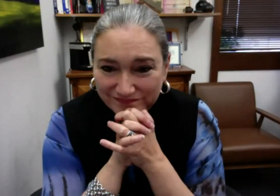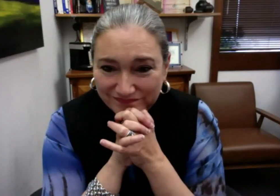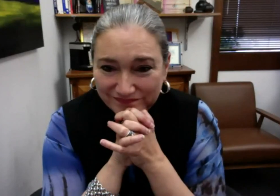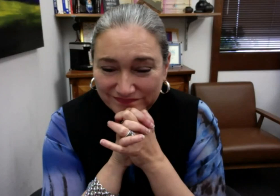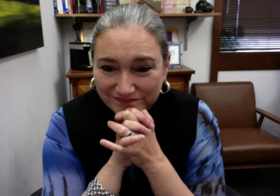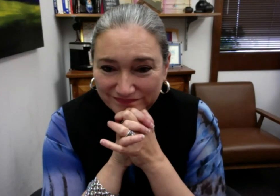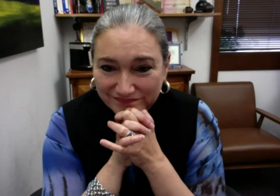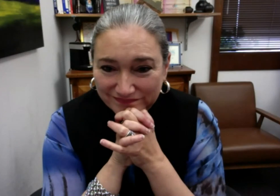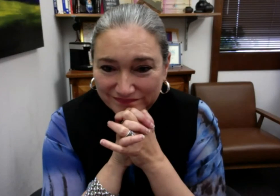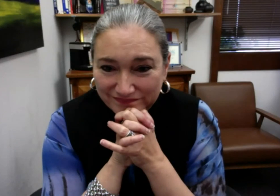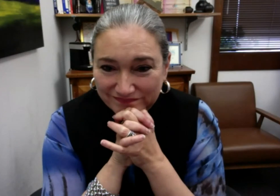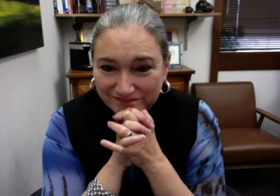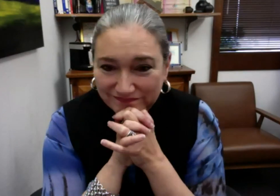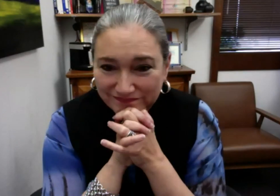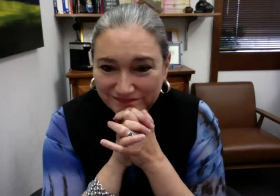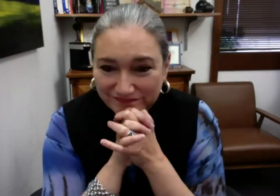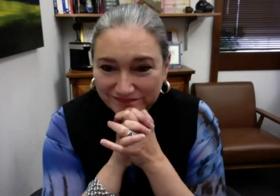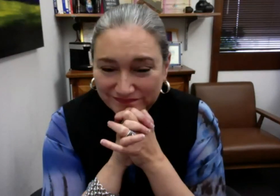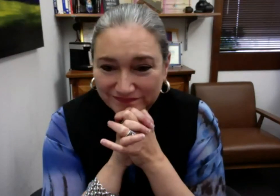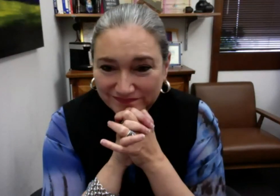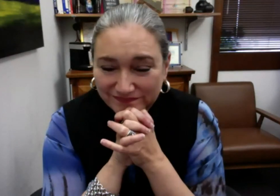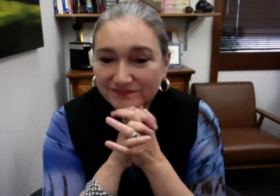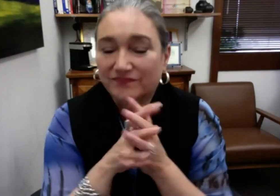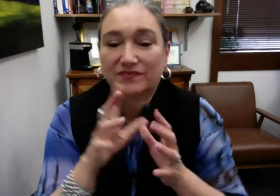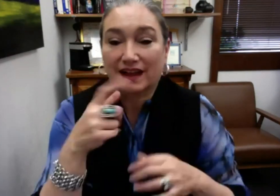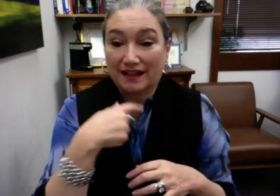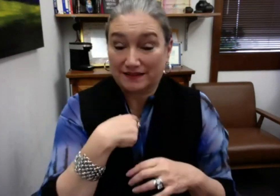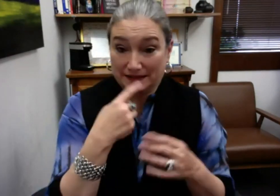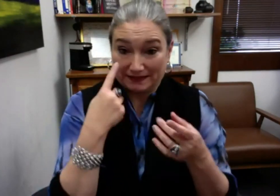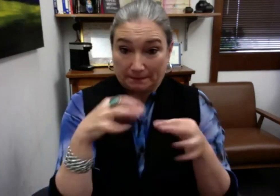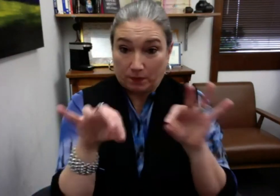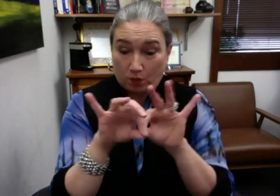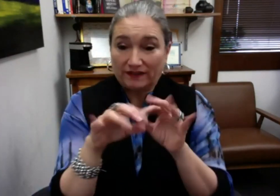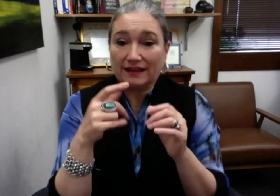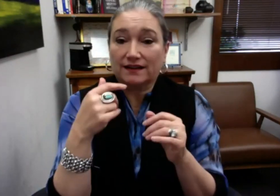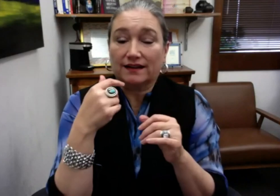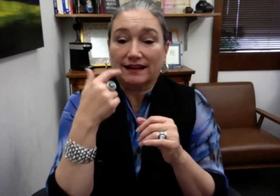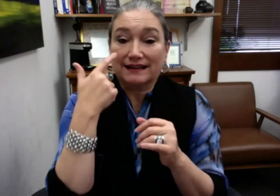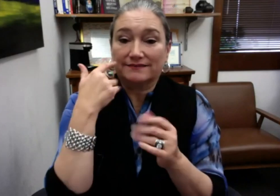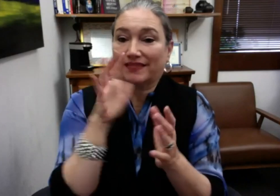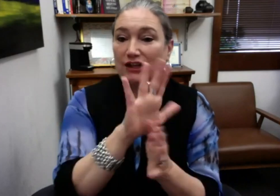similarities with the other states? What those schools need to work on and how we can work with them?